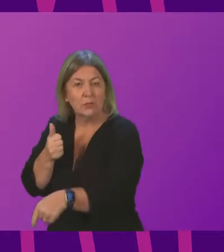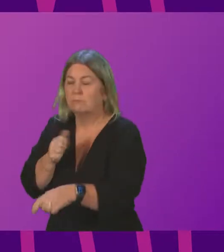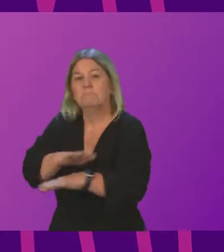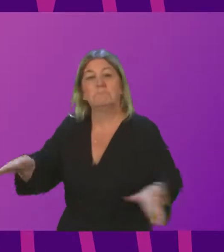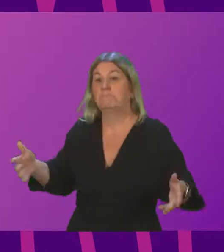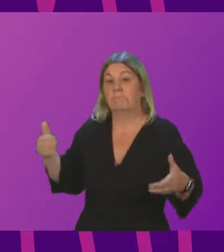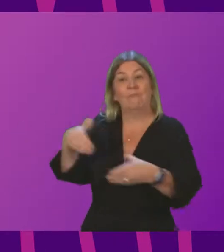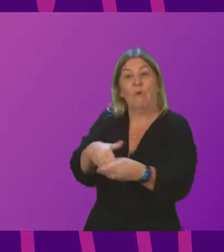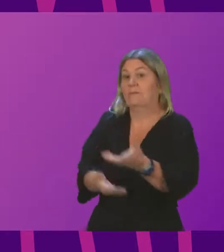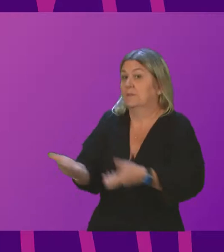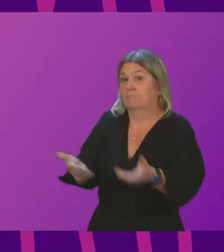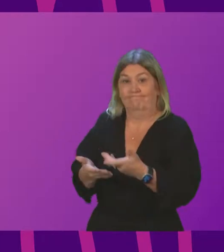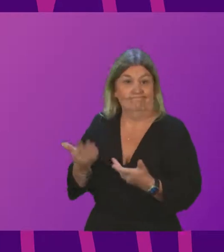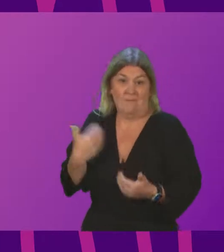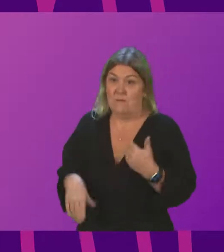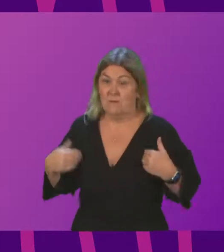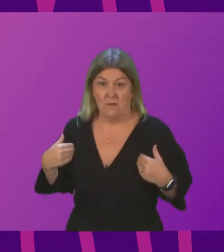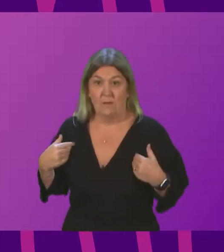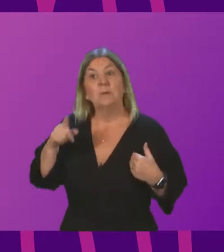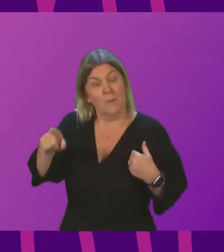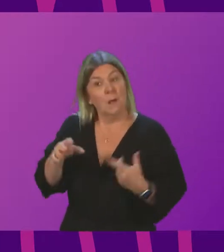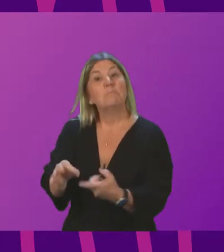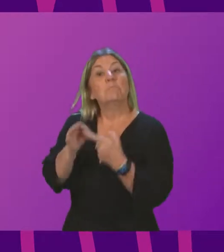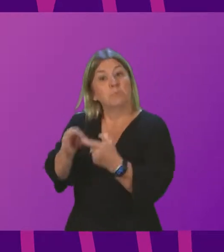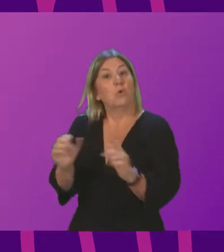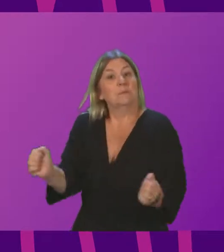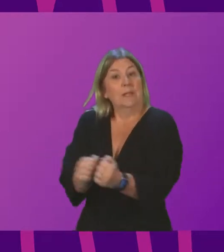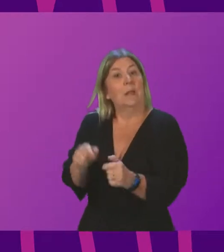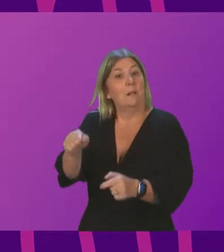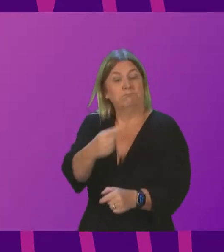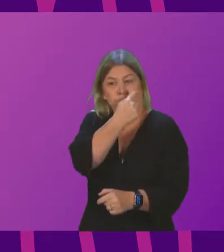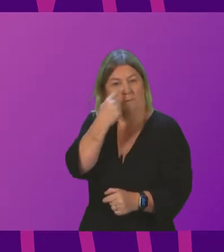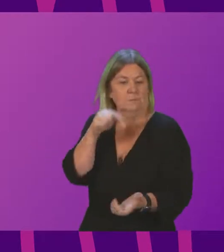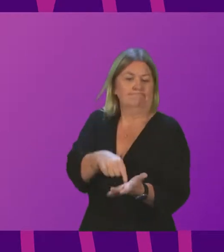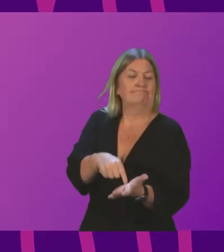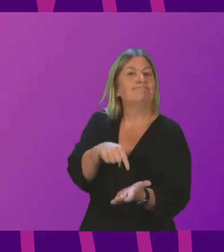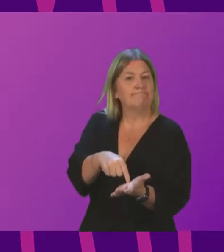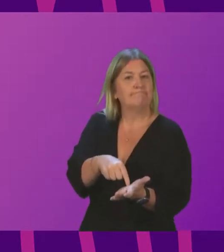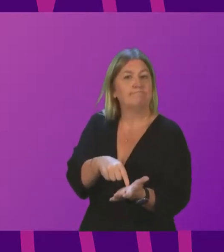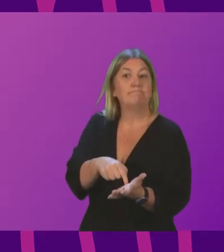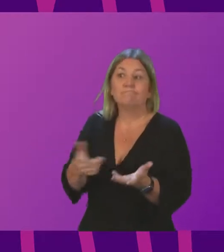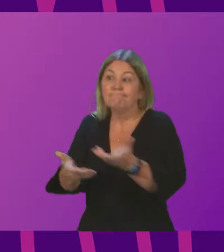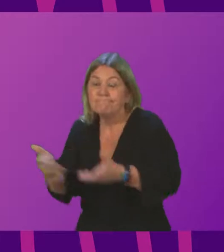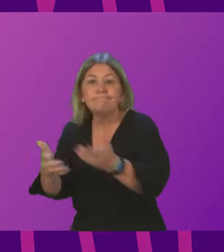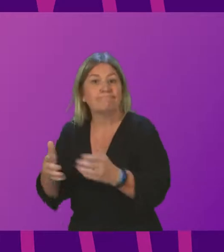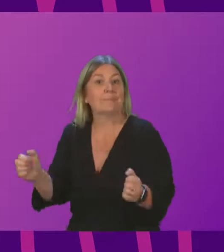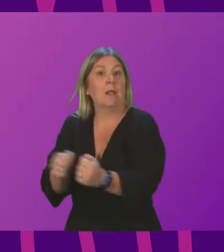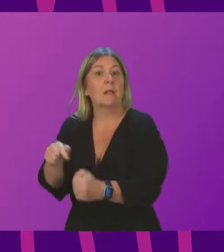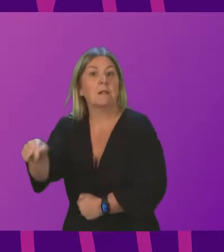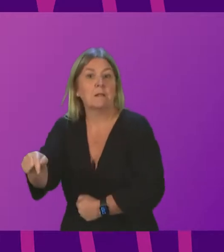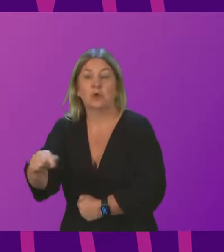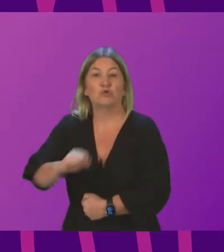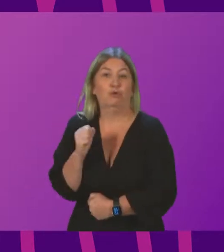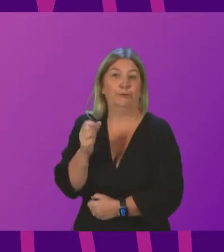negotiations, but this proposed deal is evidence that when it comes to negotiating these trade deals, Scotland's interests are nowhere